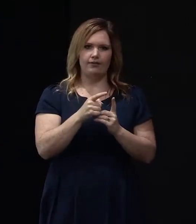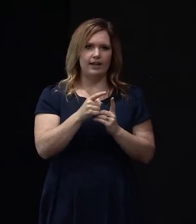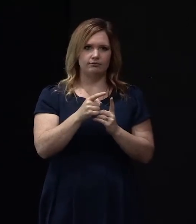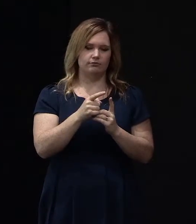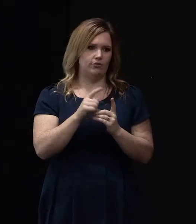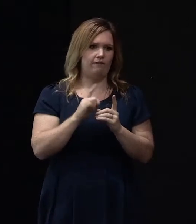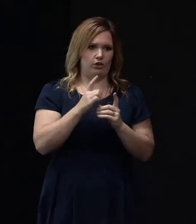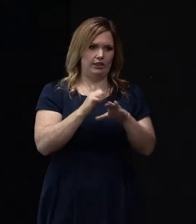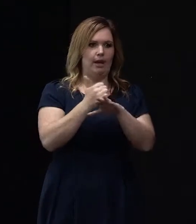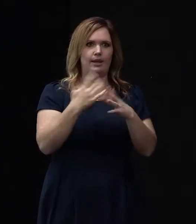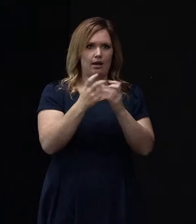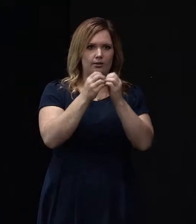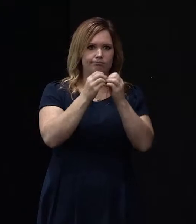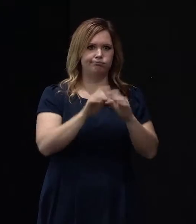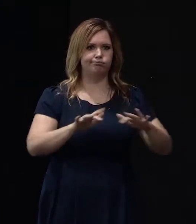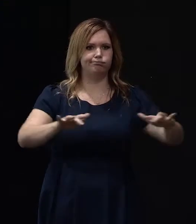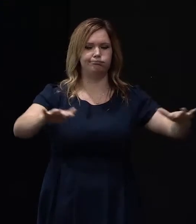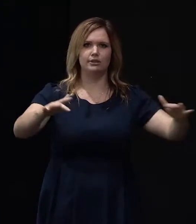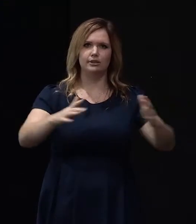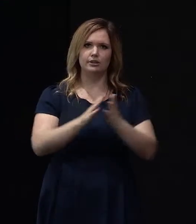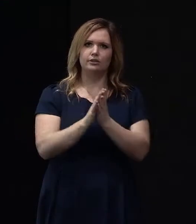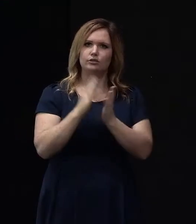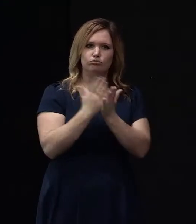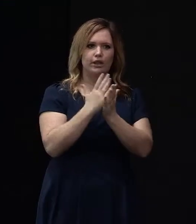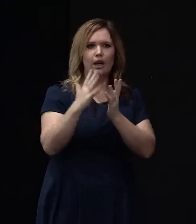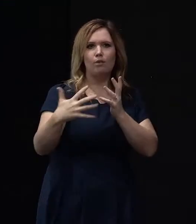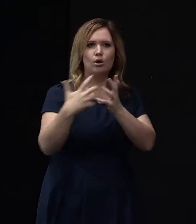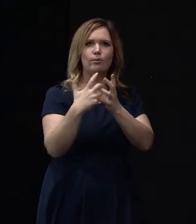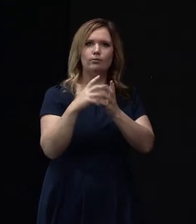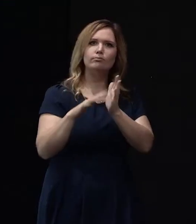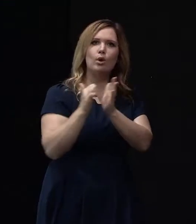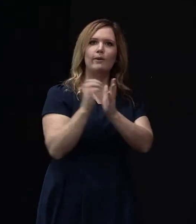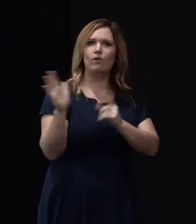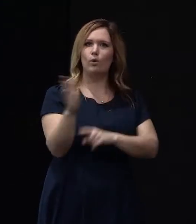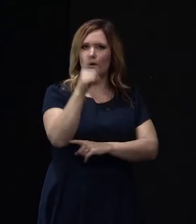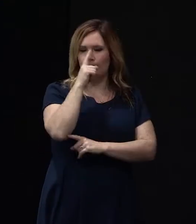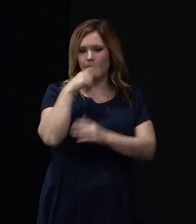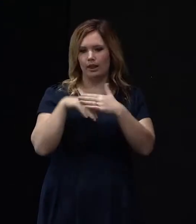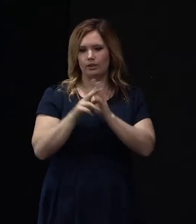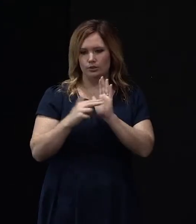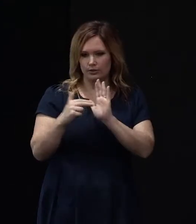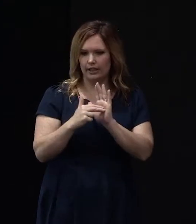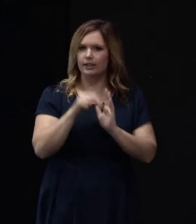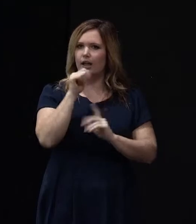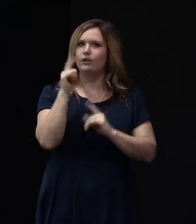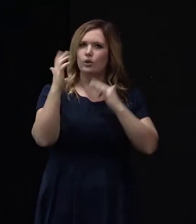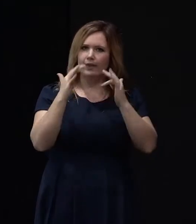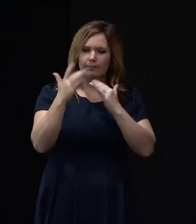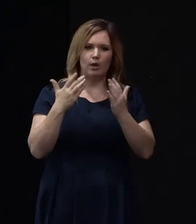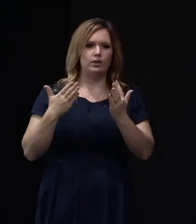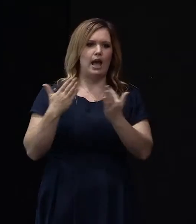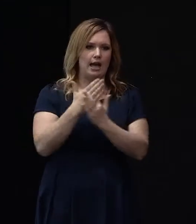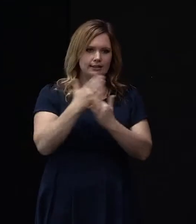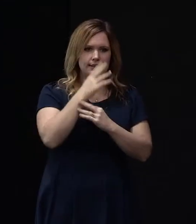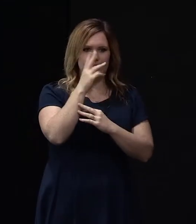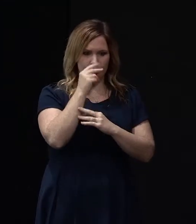applies to everybody I believe in New Zealand. Think about the kinds of access that you get